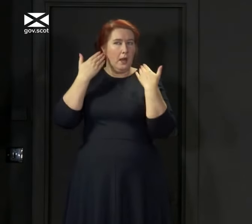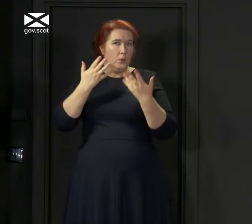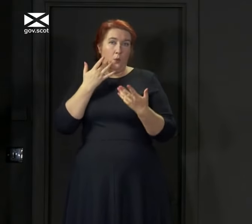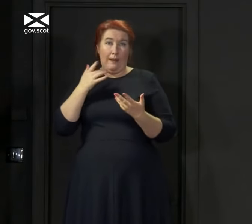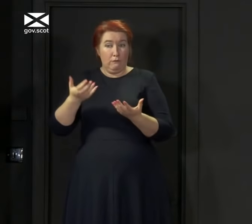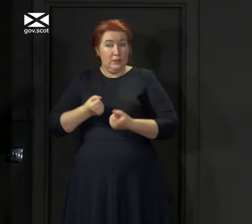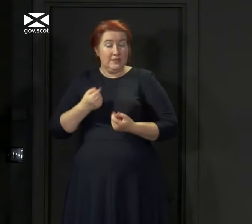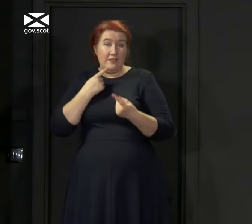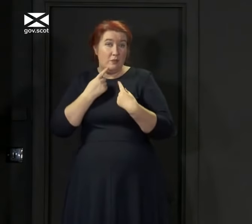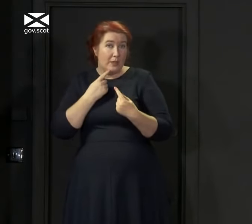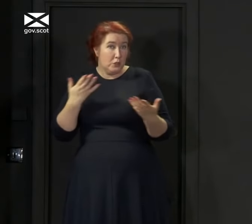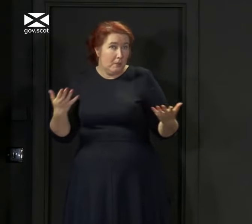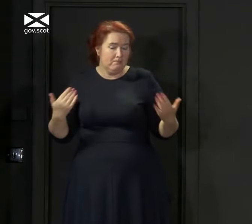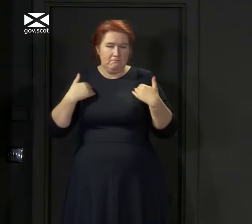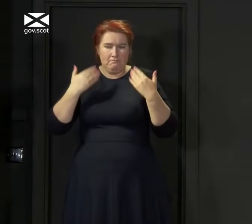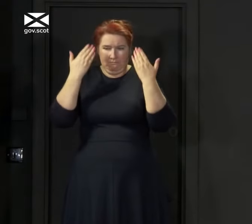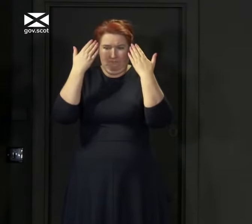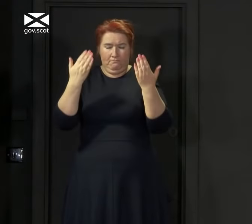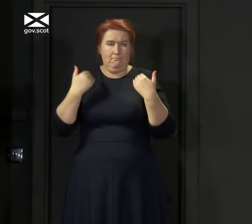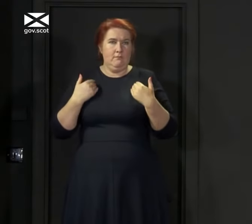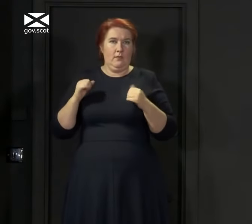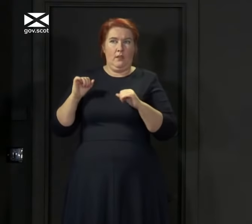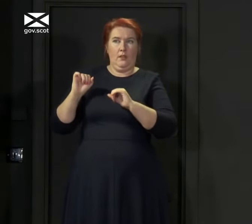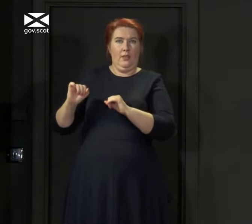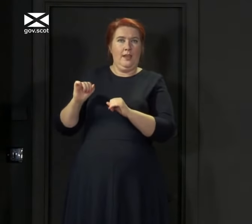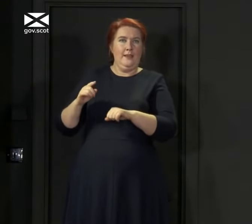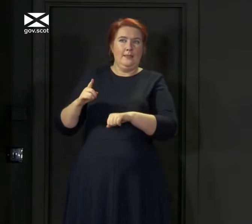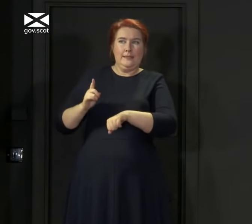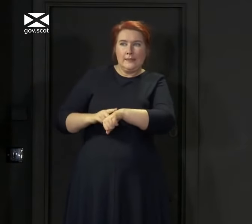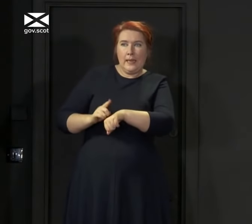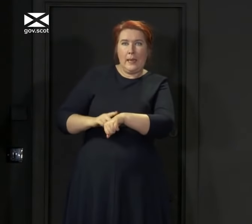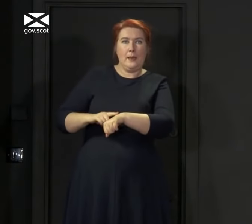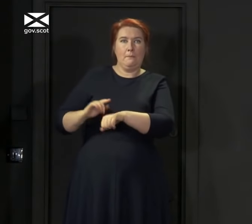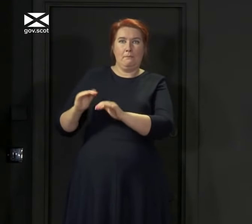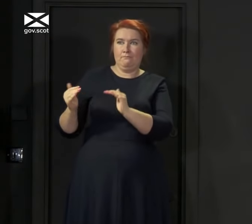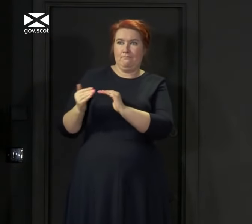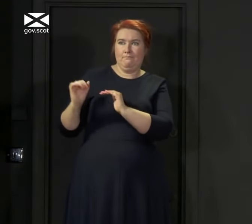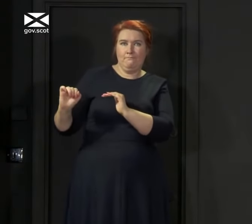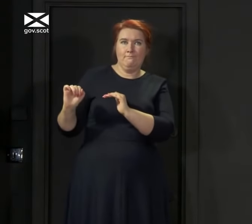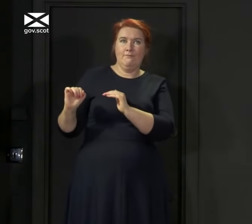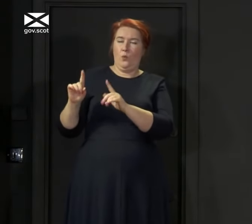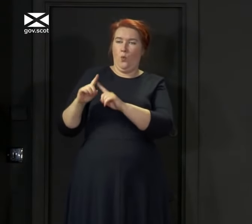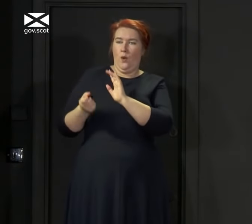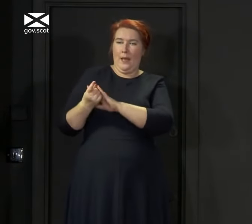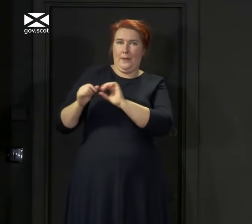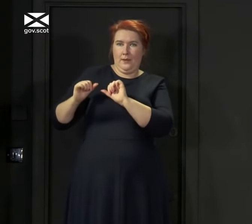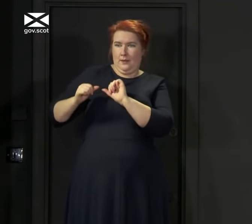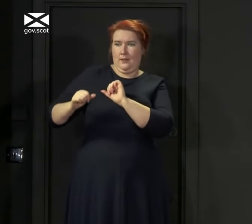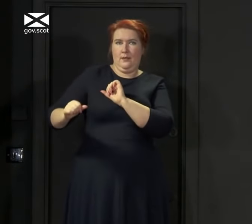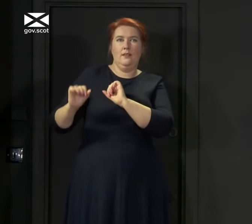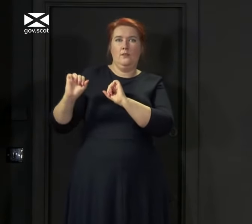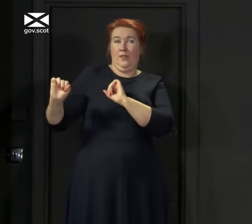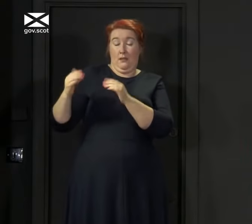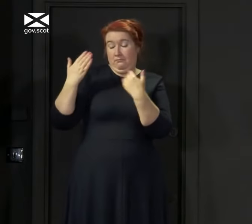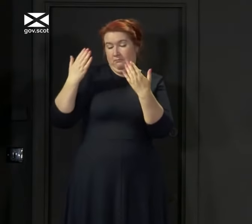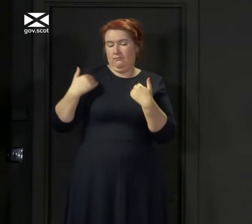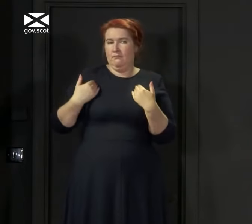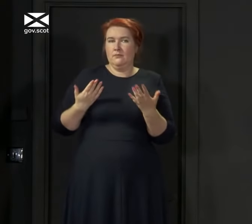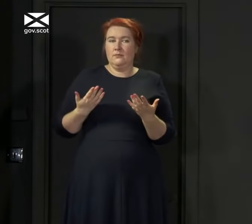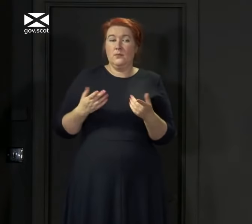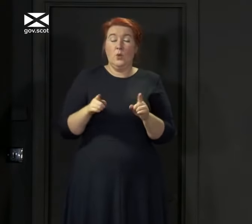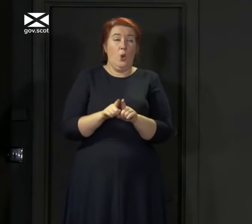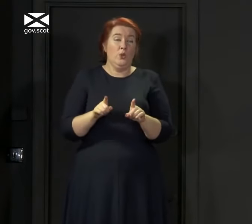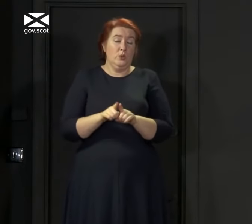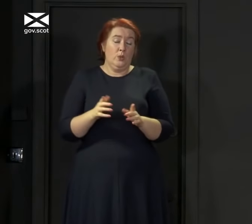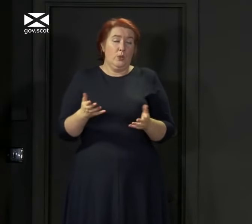information and therefore what the timing and the chain of events was after that. And also, and this is perhaps